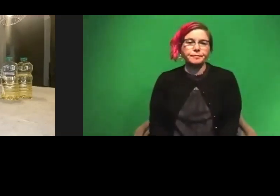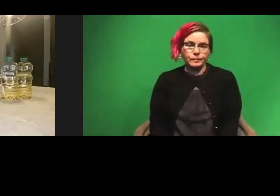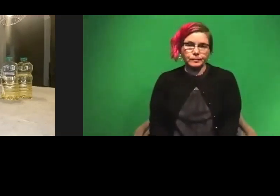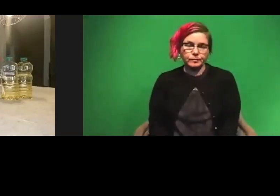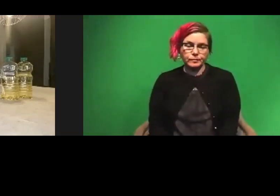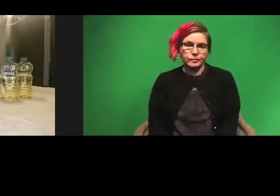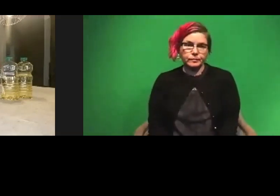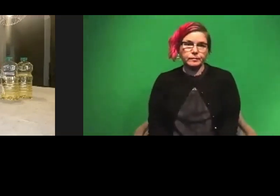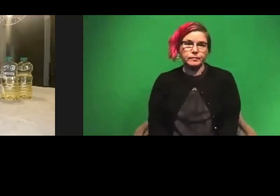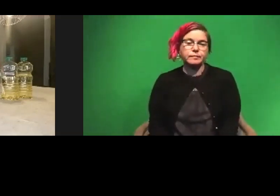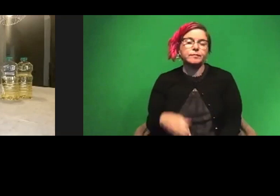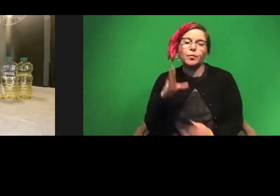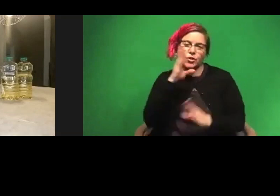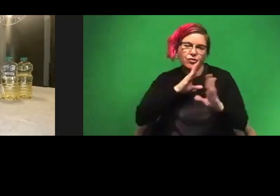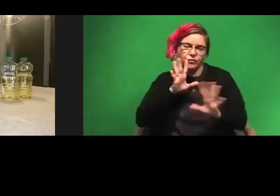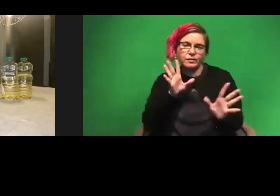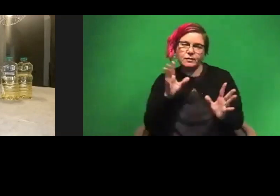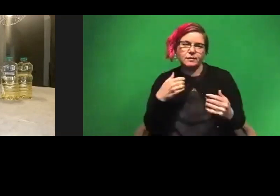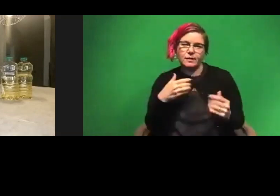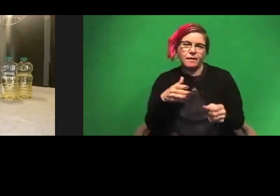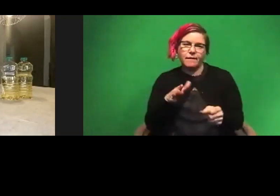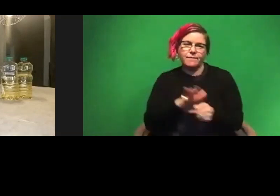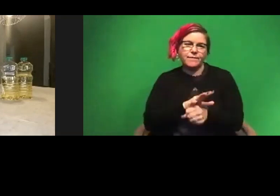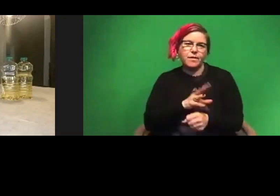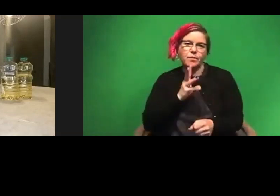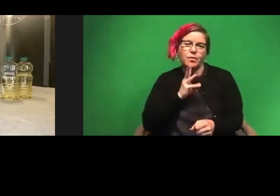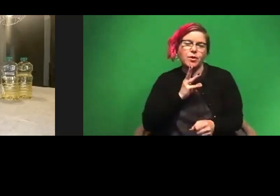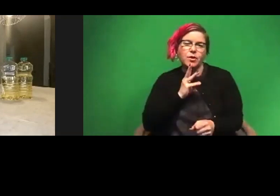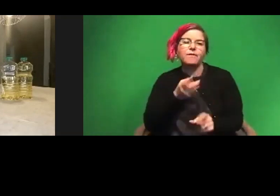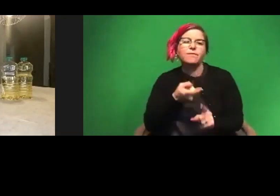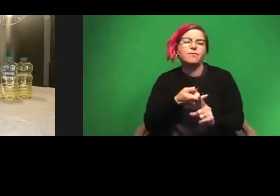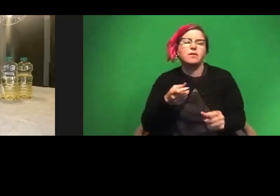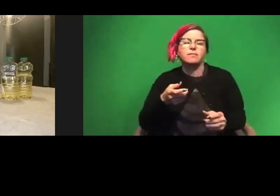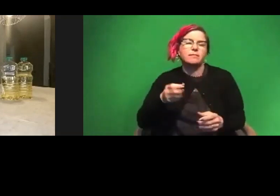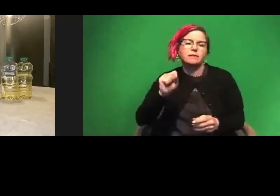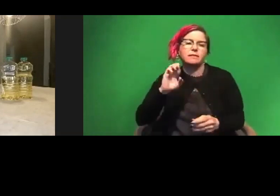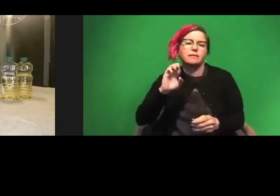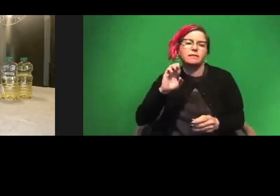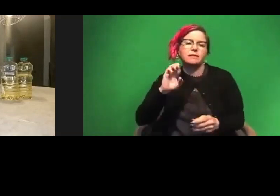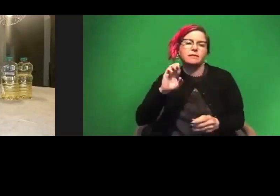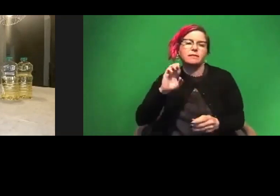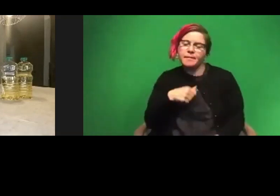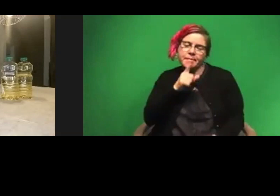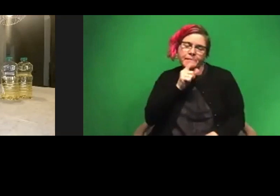And don't worry, this is old. I filled these bottles up with water from the sink. So I'm not wasting water.